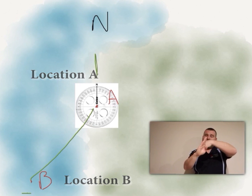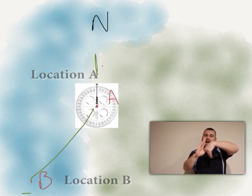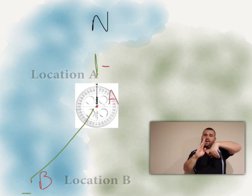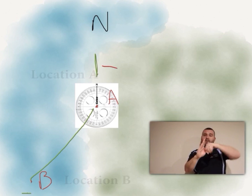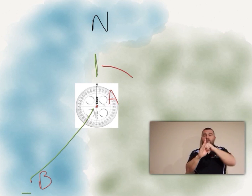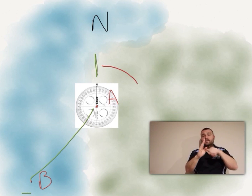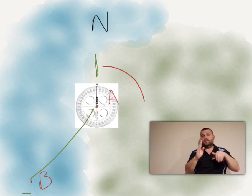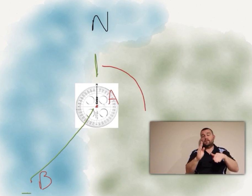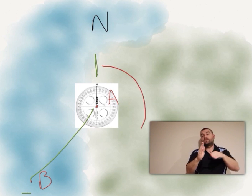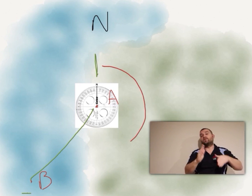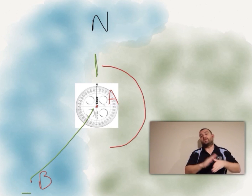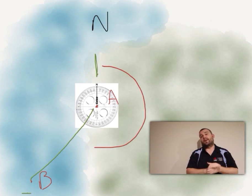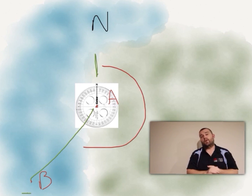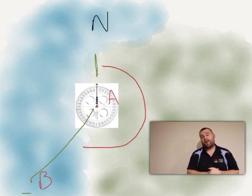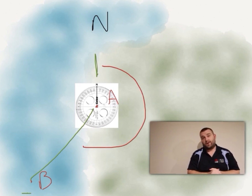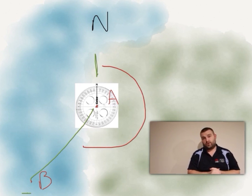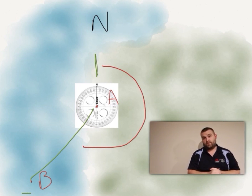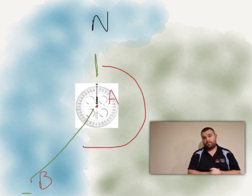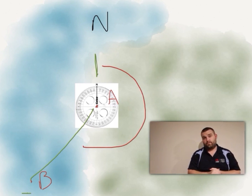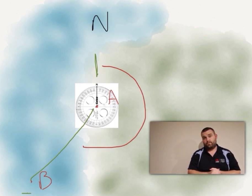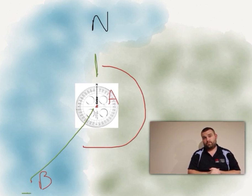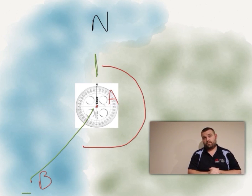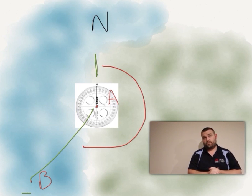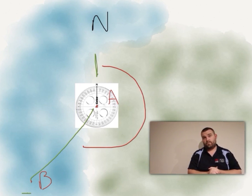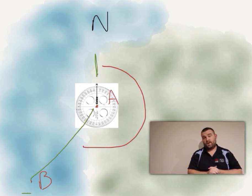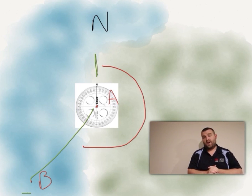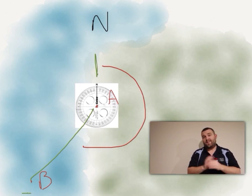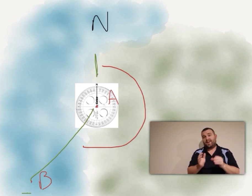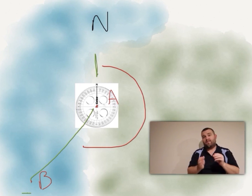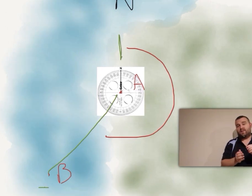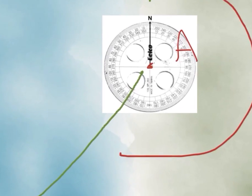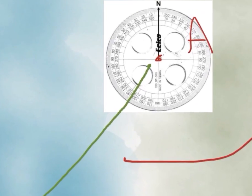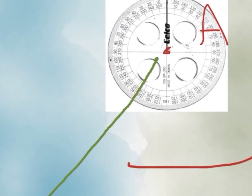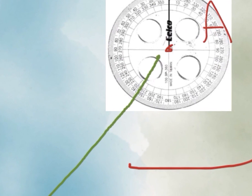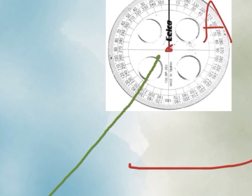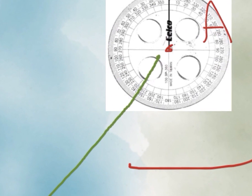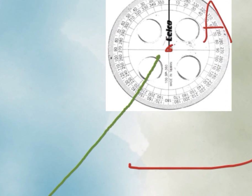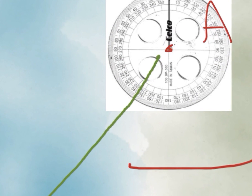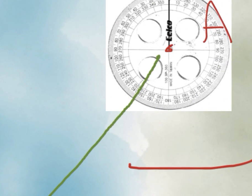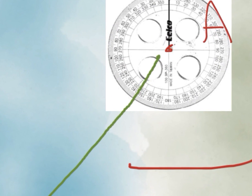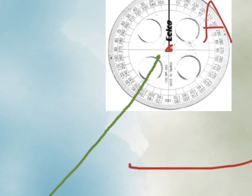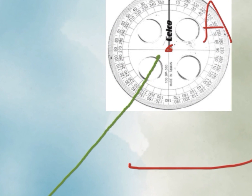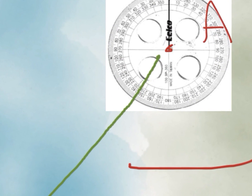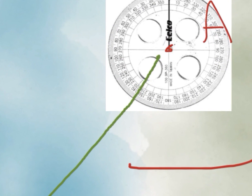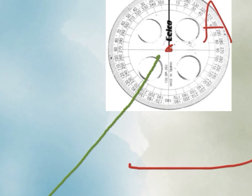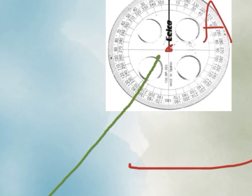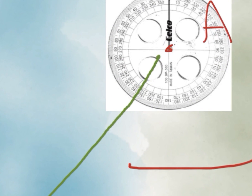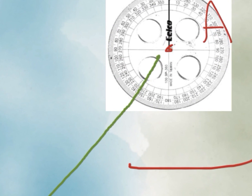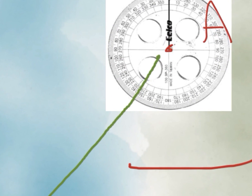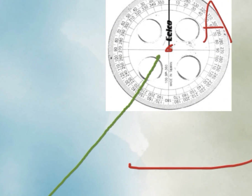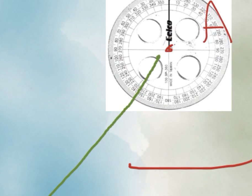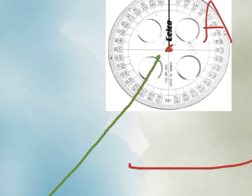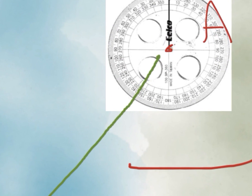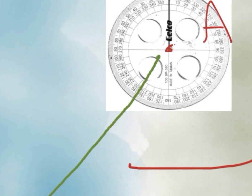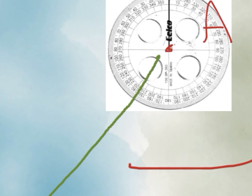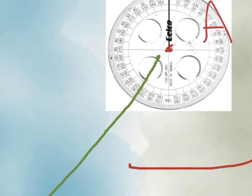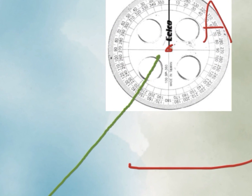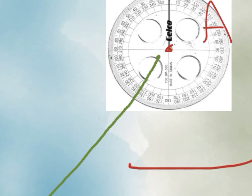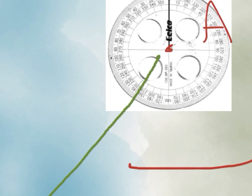the angle is to that location. That gives us a to the degree much more accurate